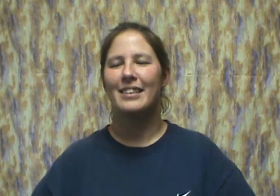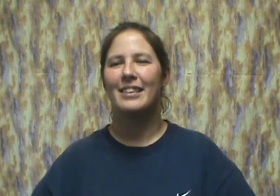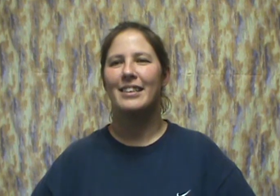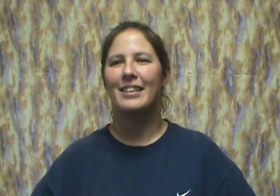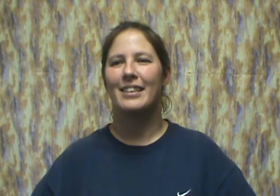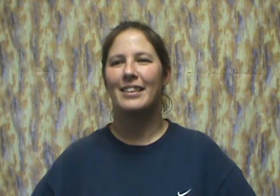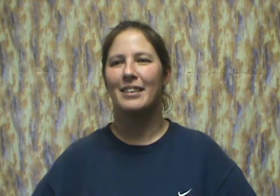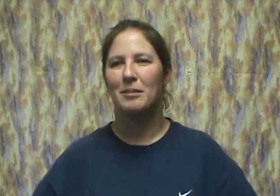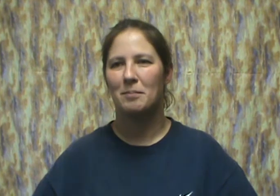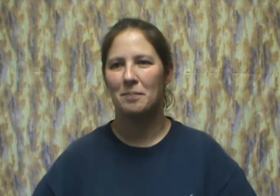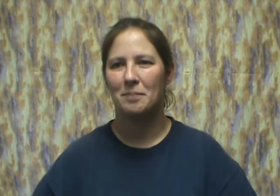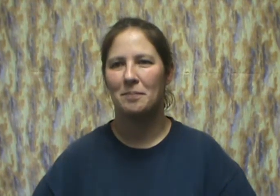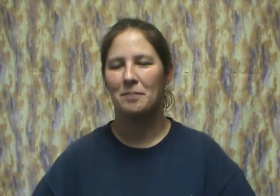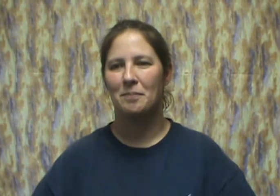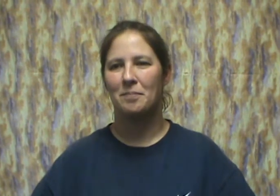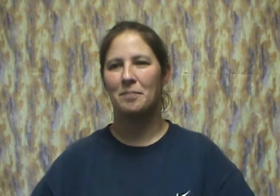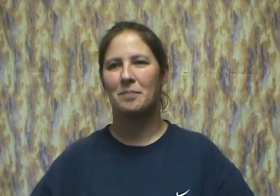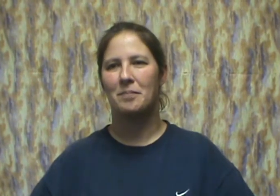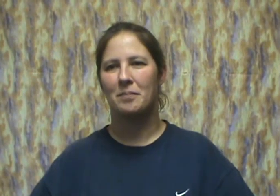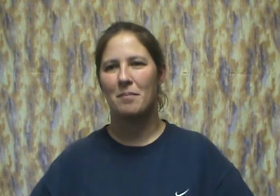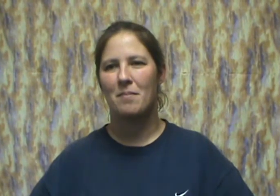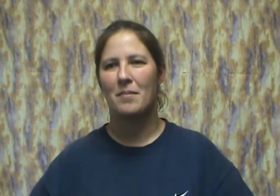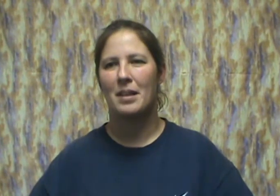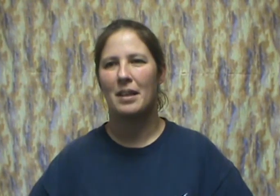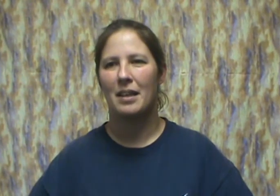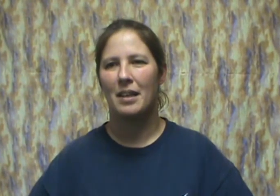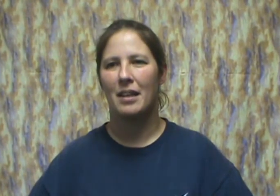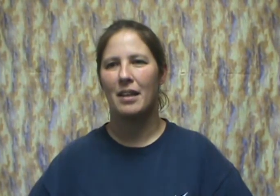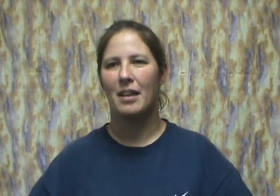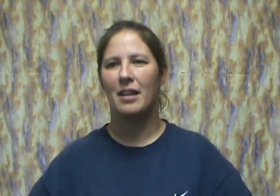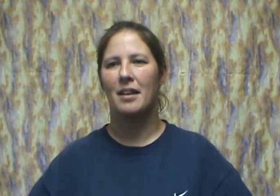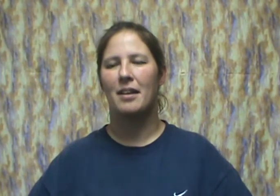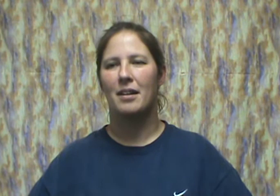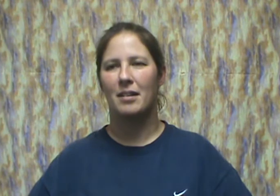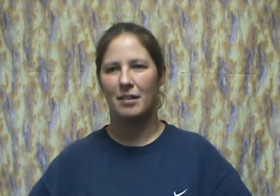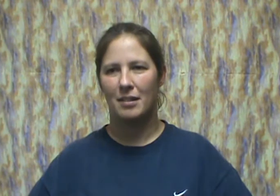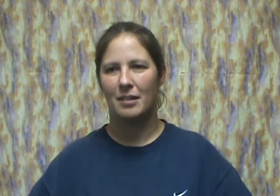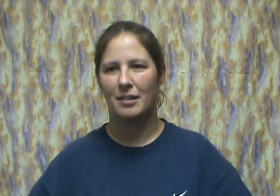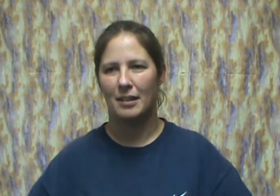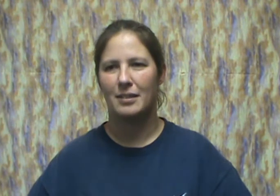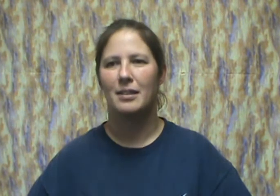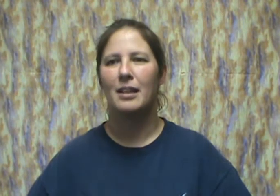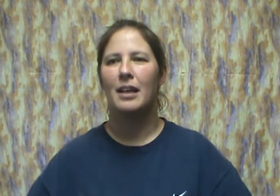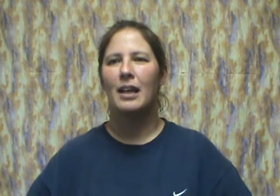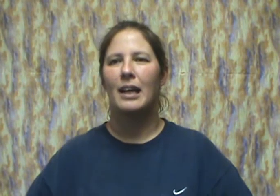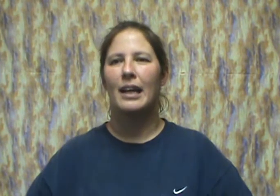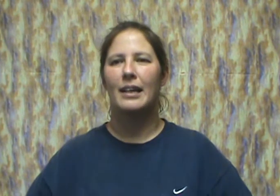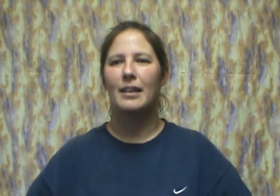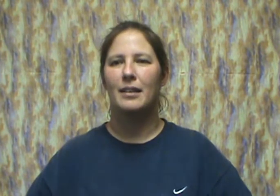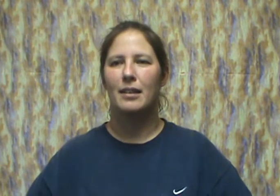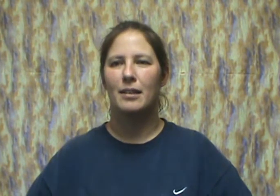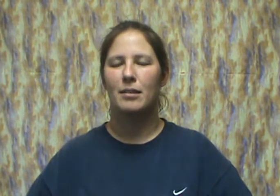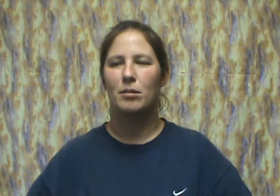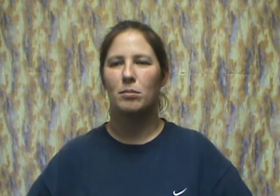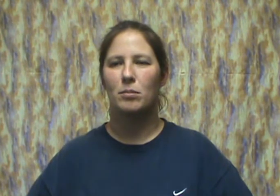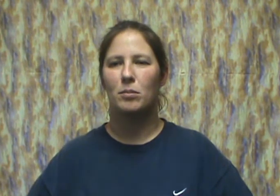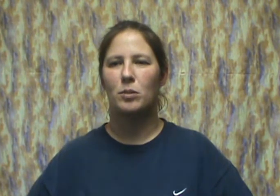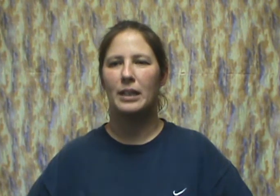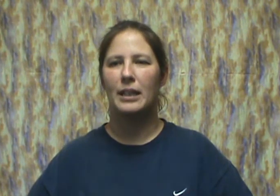Hi, I'm here with Heather, and 12 years ago she got rear-ended by a dump truck. Yes, and when it